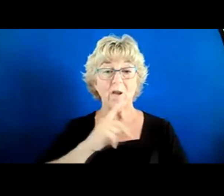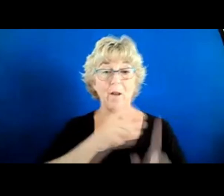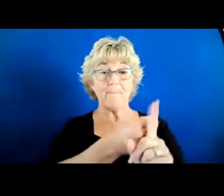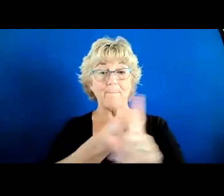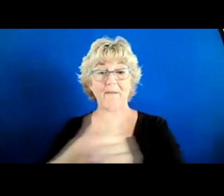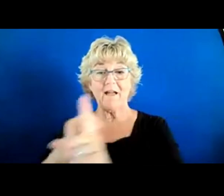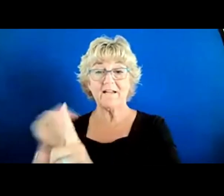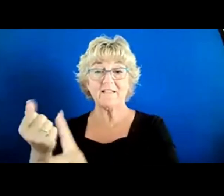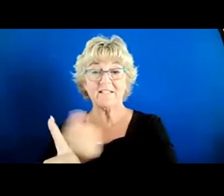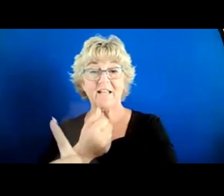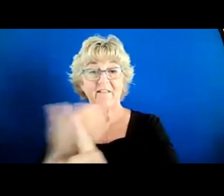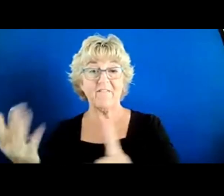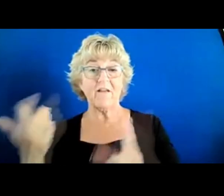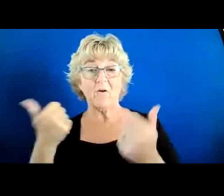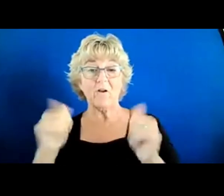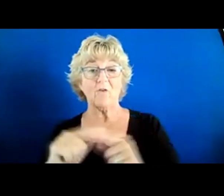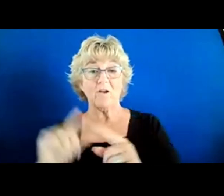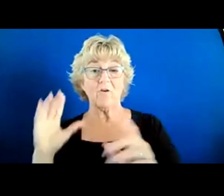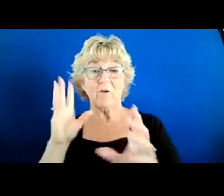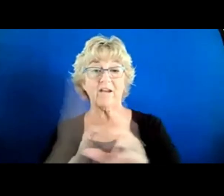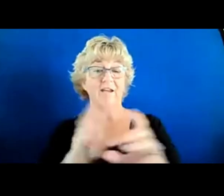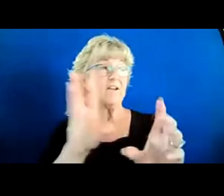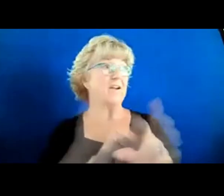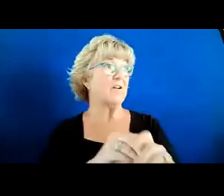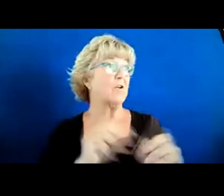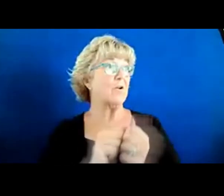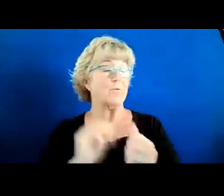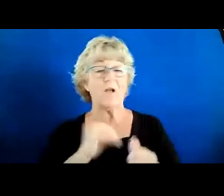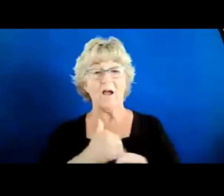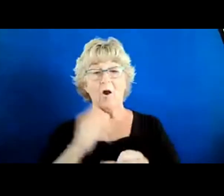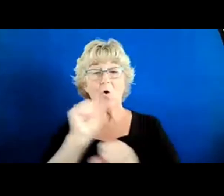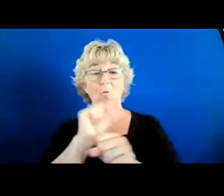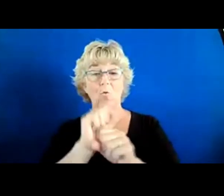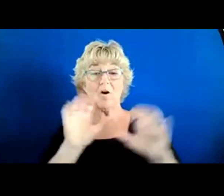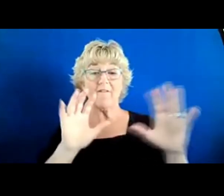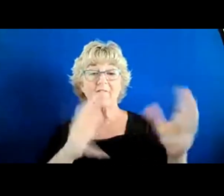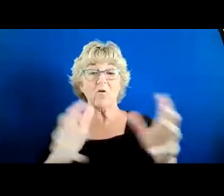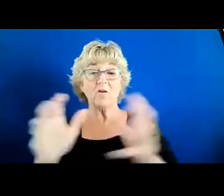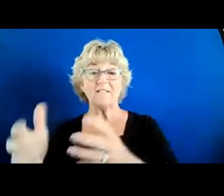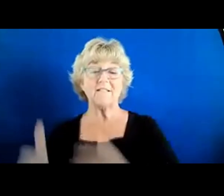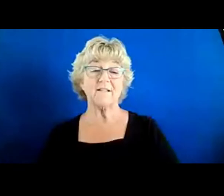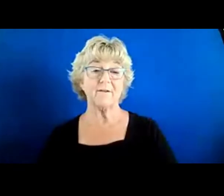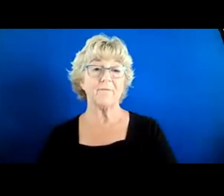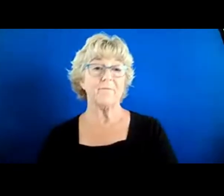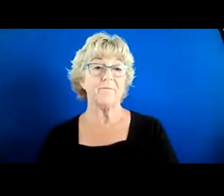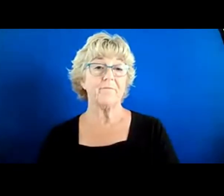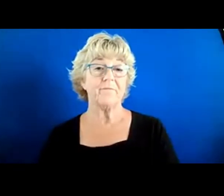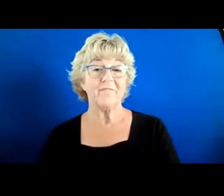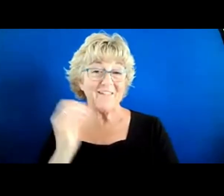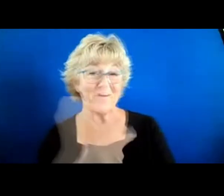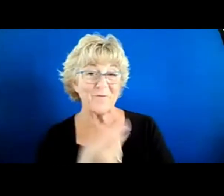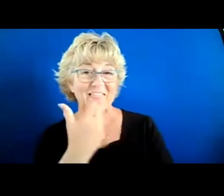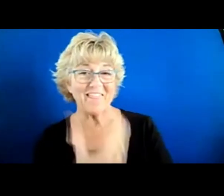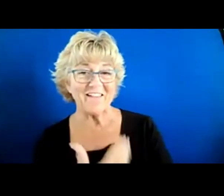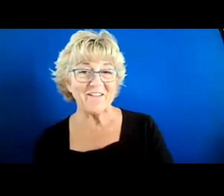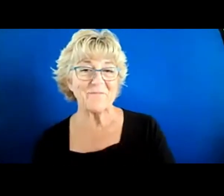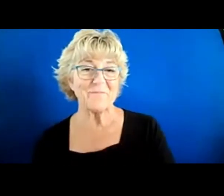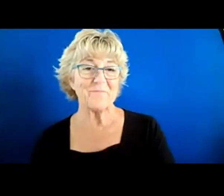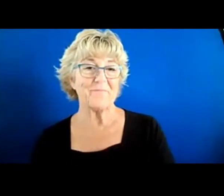everything we try to engage with and with our workforce. Okay. Yes. Thank you. Thank you.